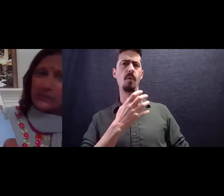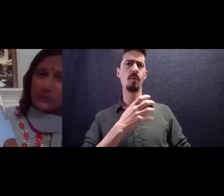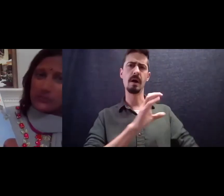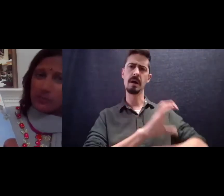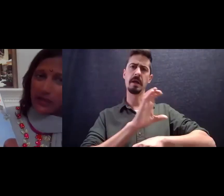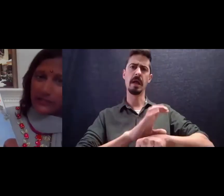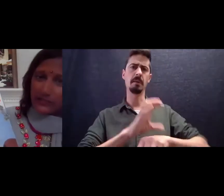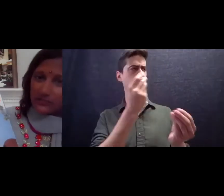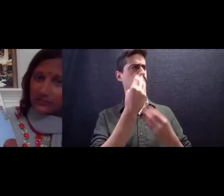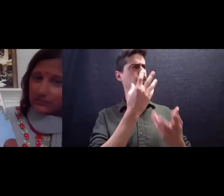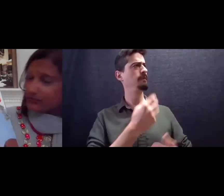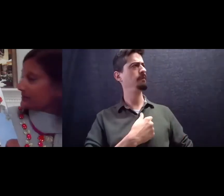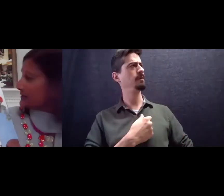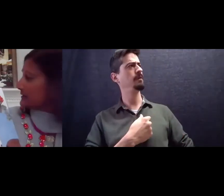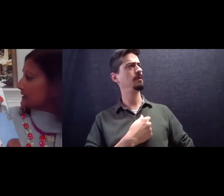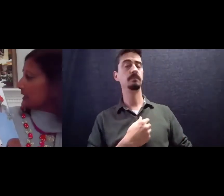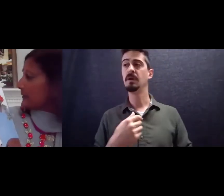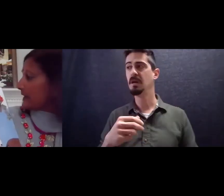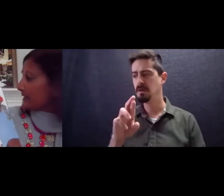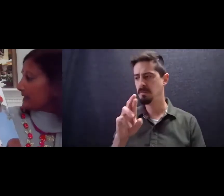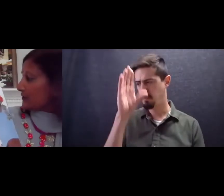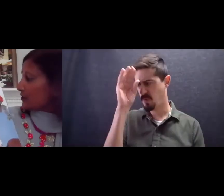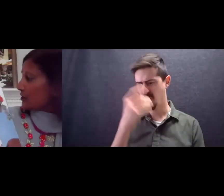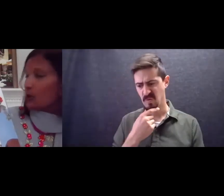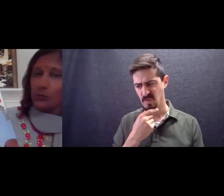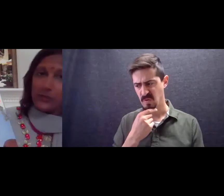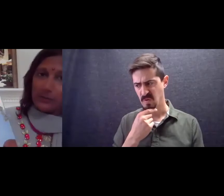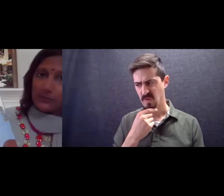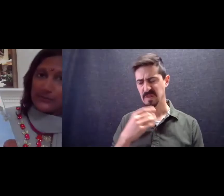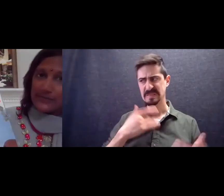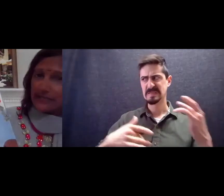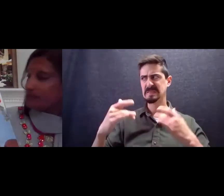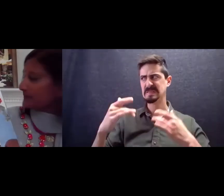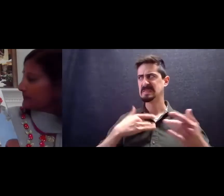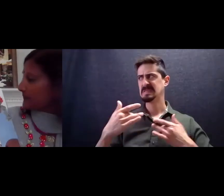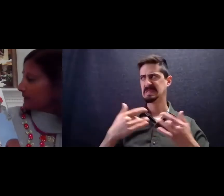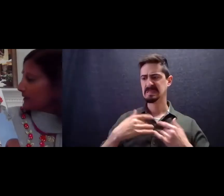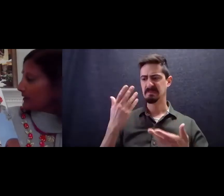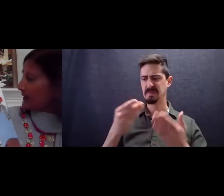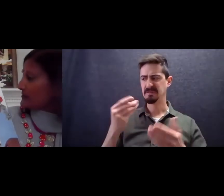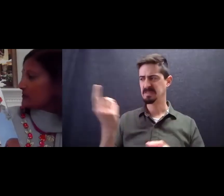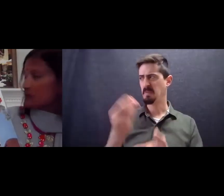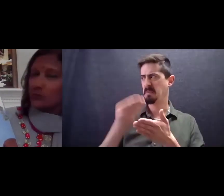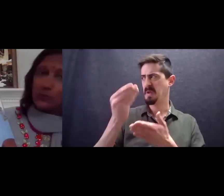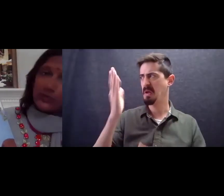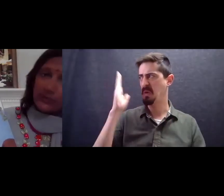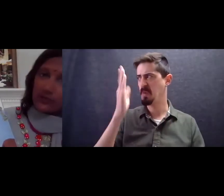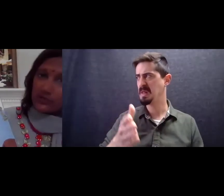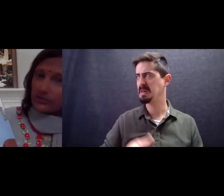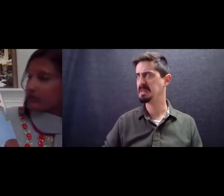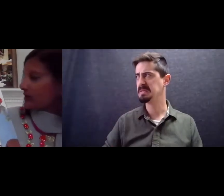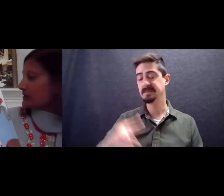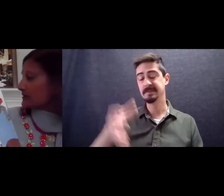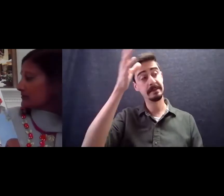don't want anyone to buy her they can give it a good home Bapu said so can we